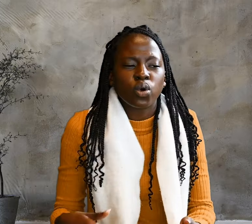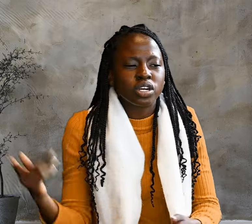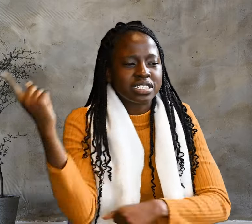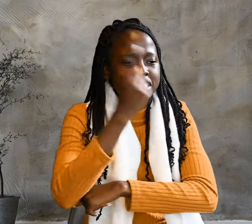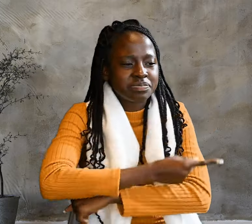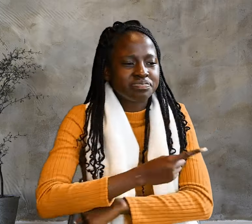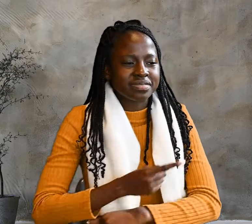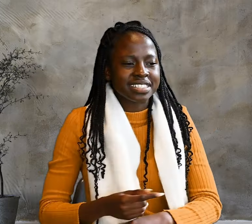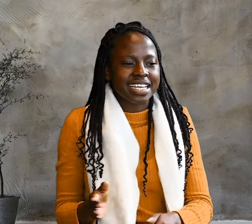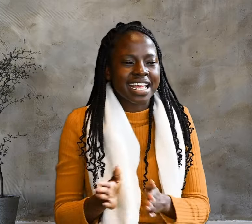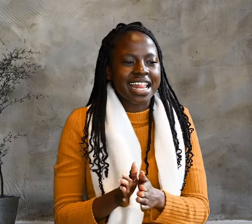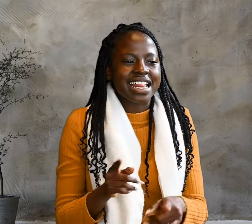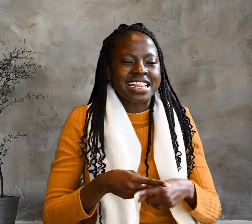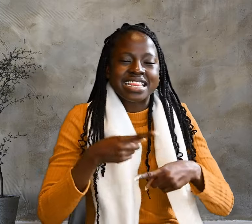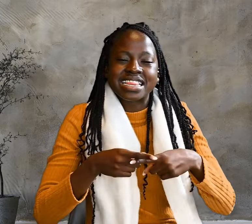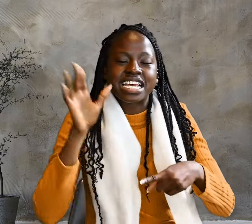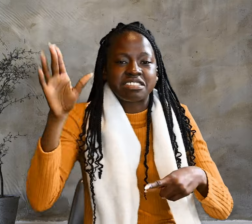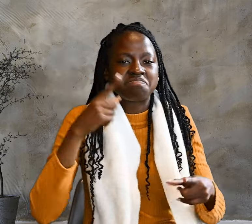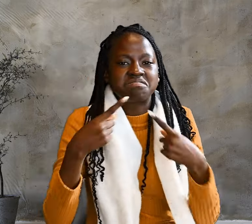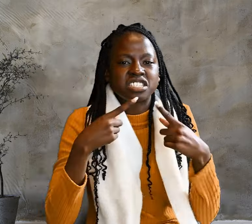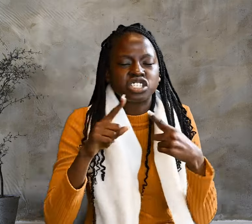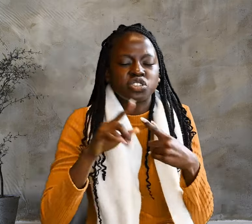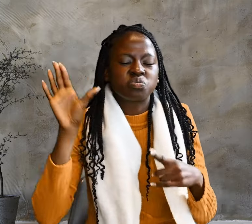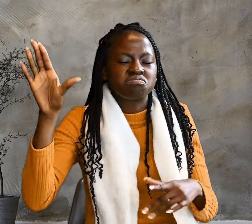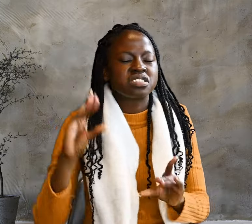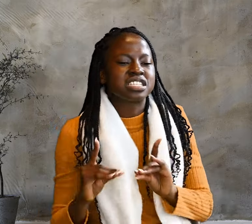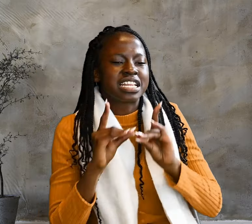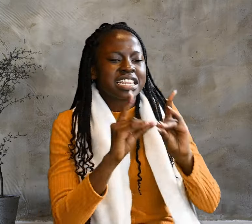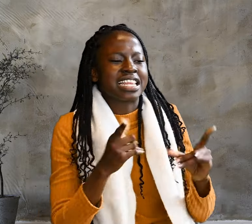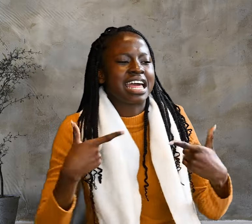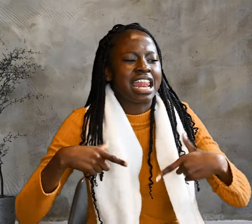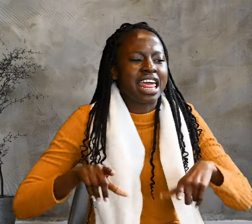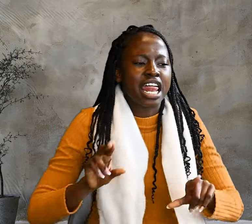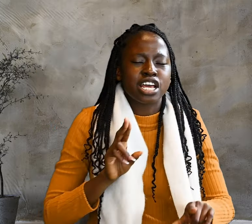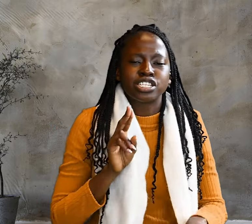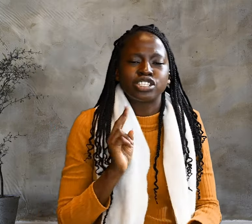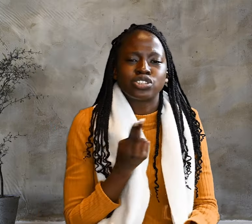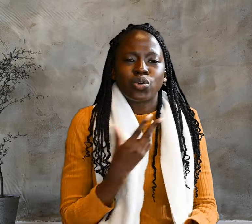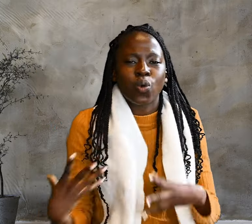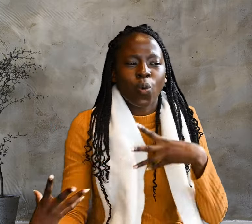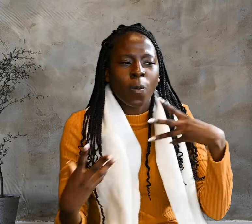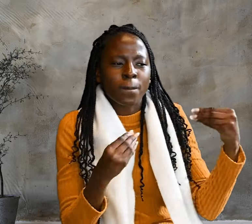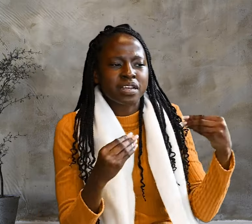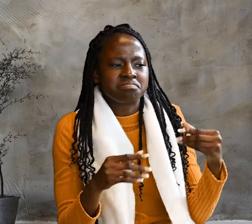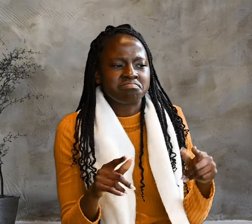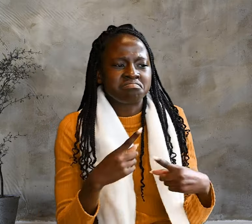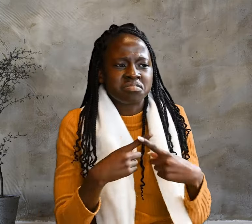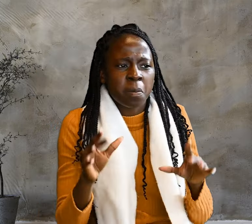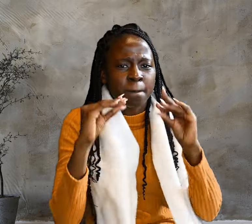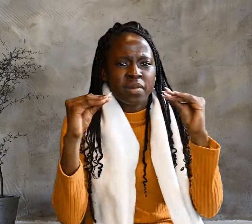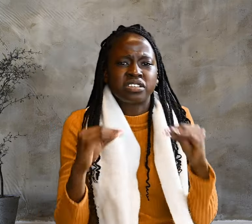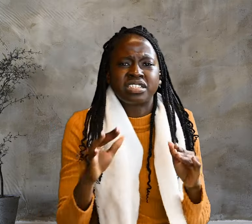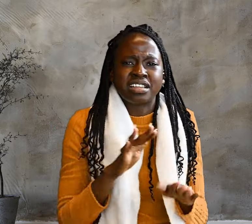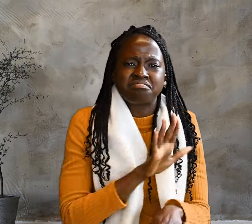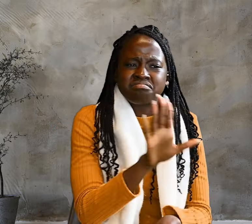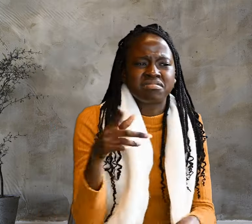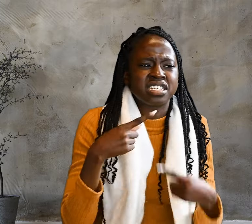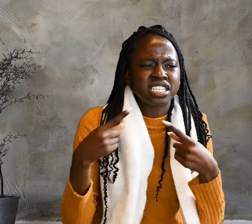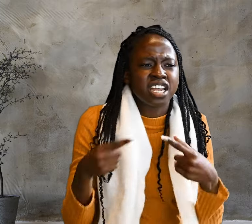get back to Judea. But Rabbi, they said, A short while ago, the